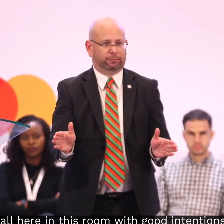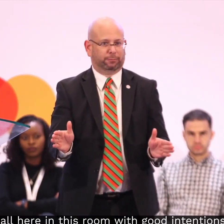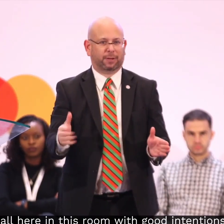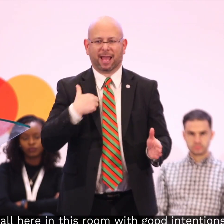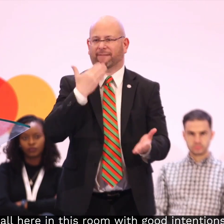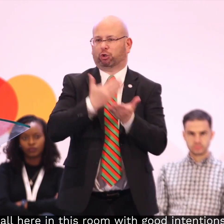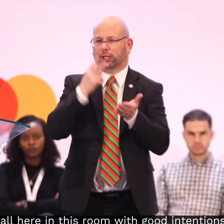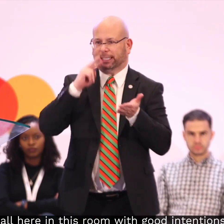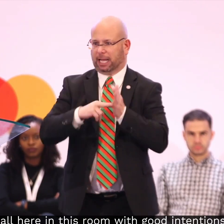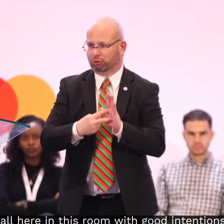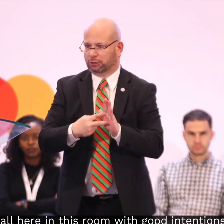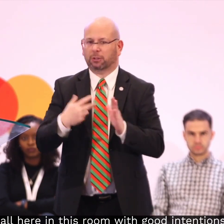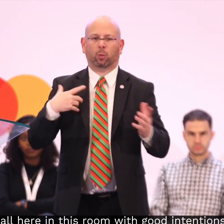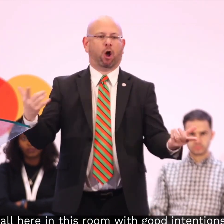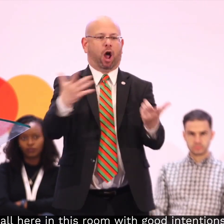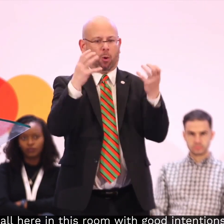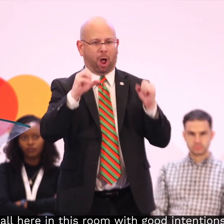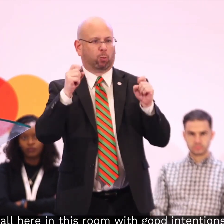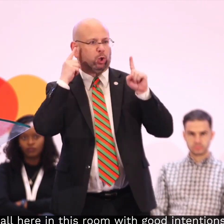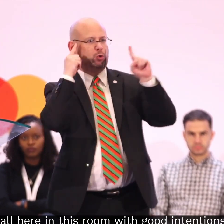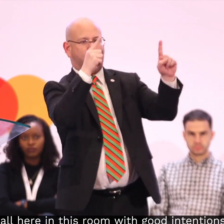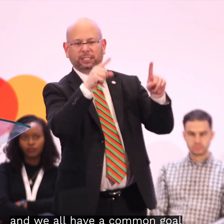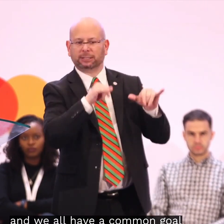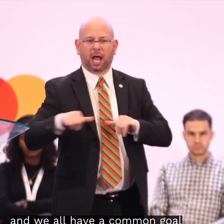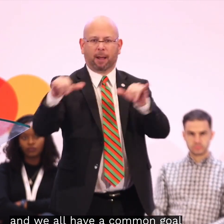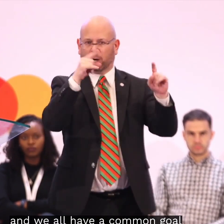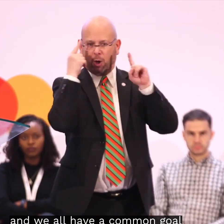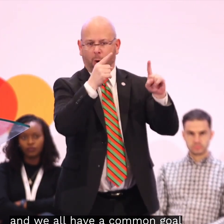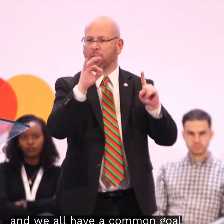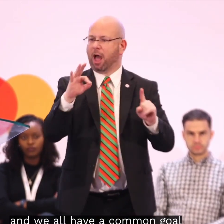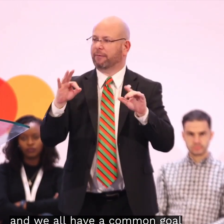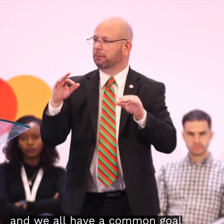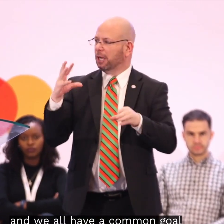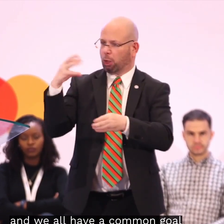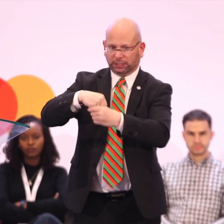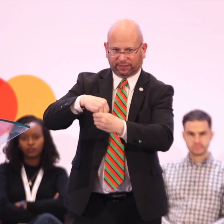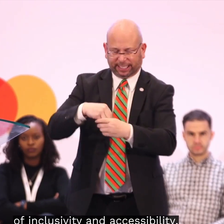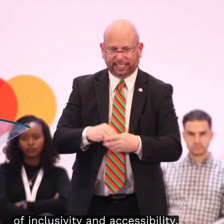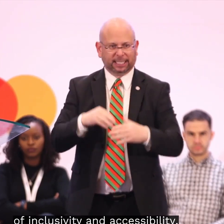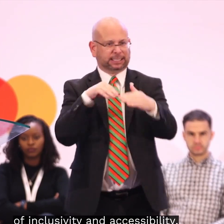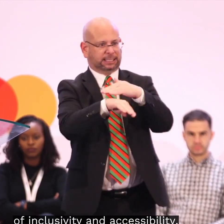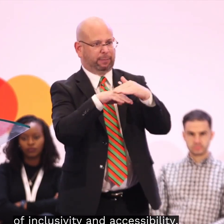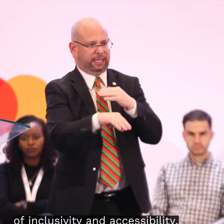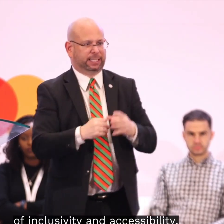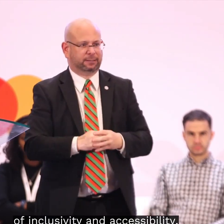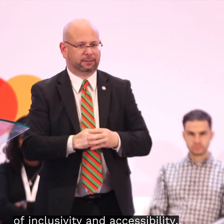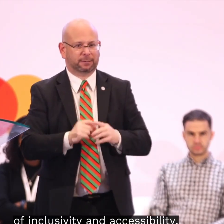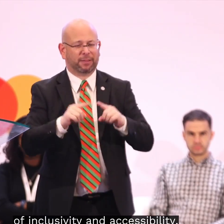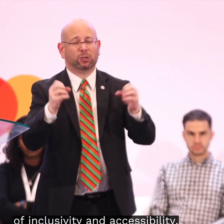We're all here in this room with good intentions. And we all have a common goal of inclusivity and accessibility.